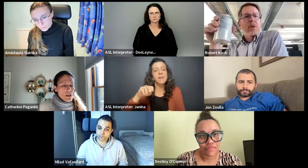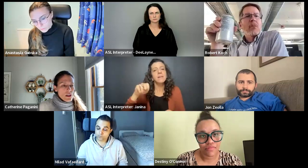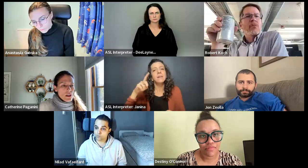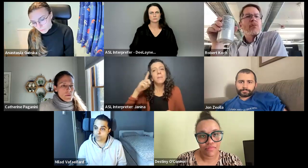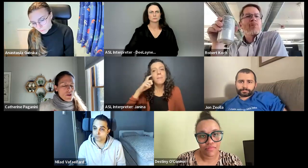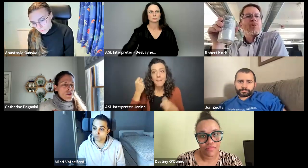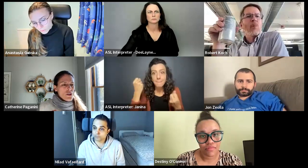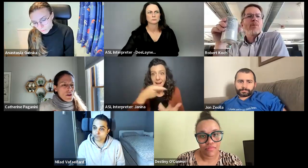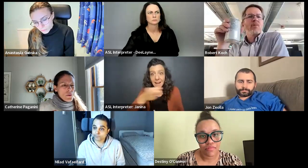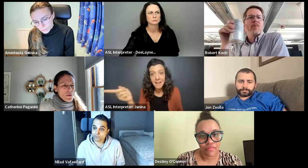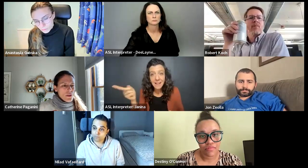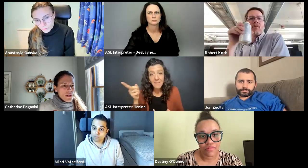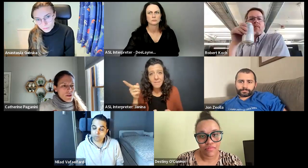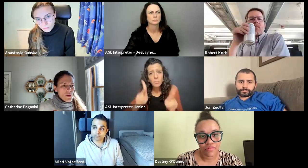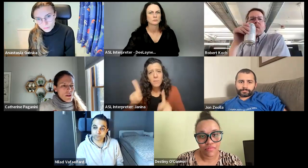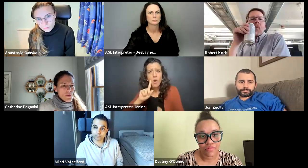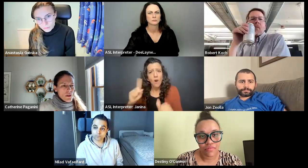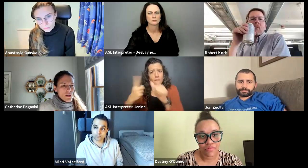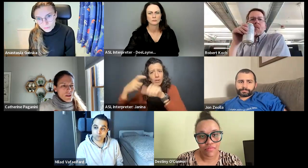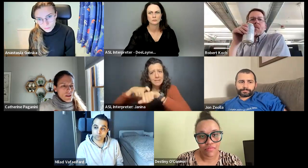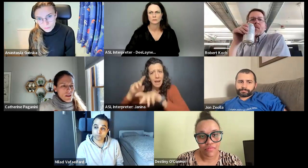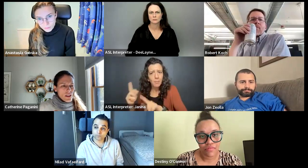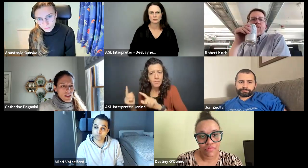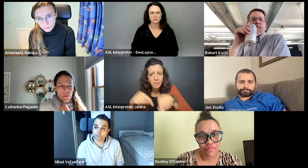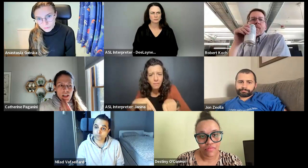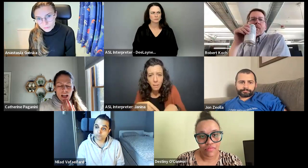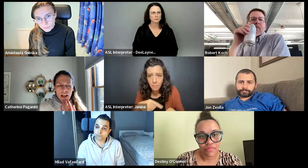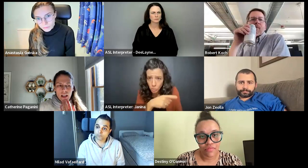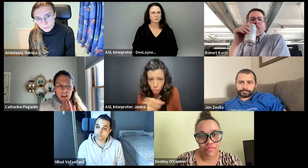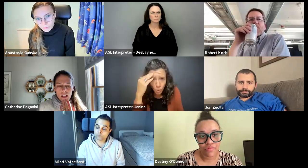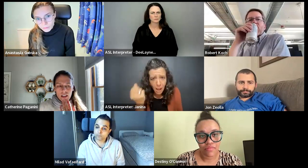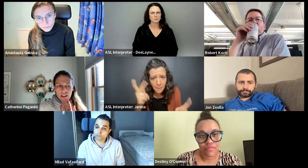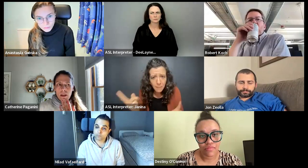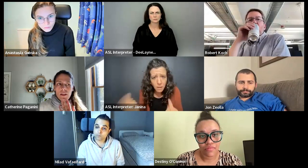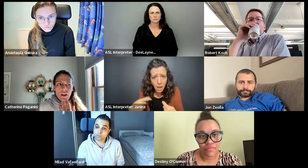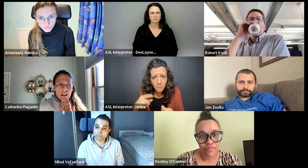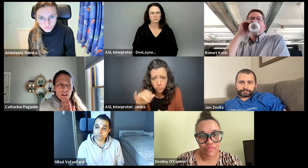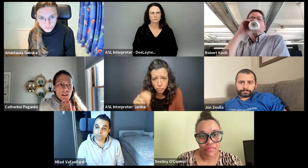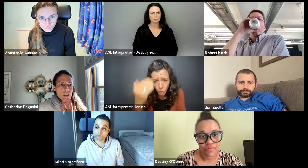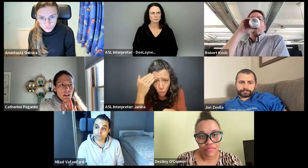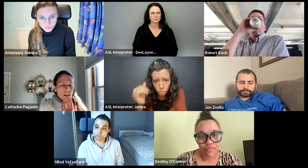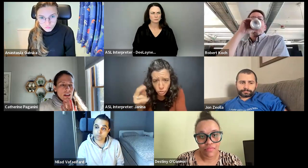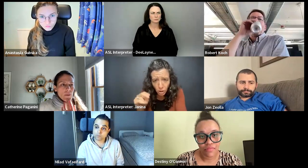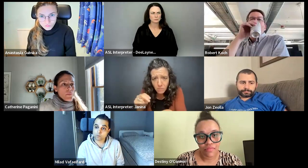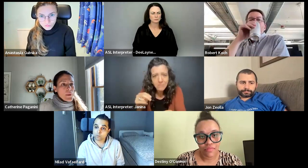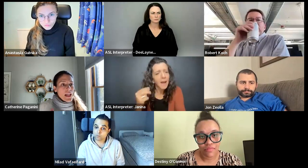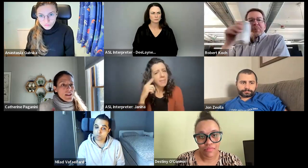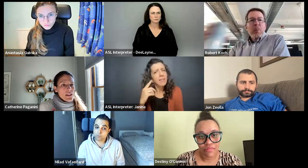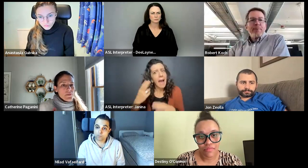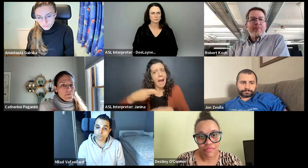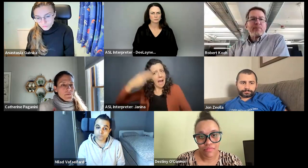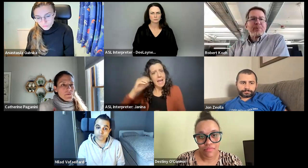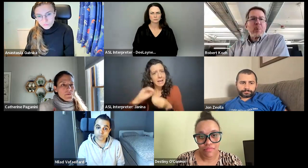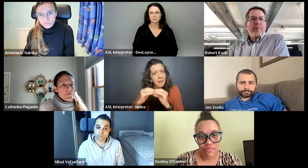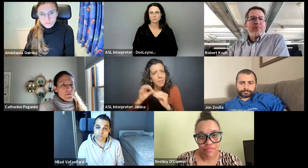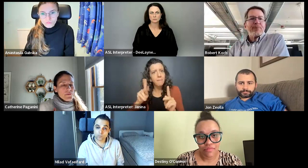-timers. John, do you know? Do you know the number? It's pretty high. It may be even higher. Milad,